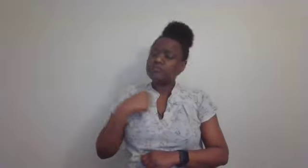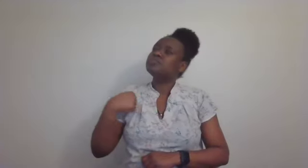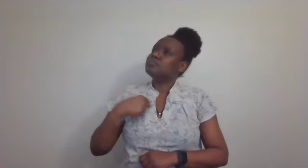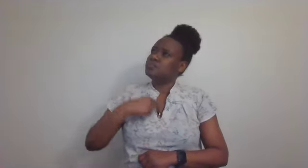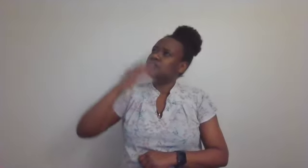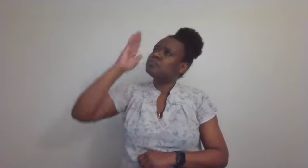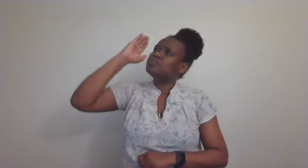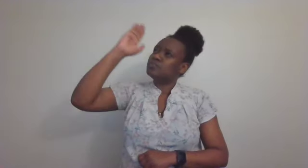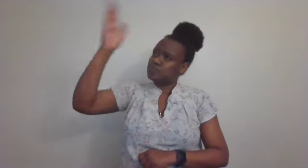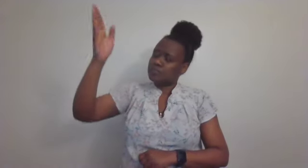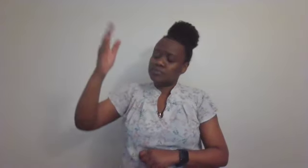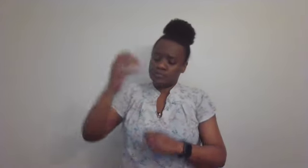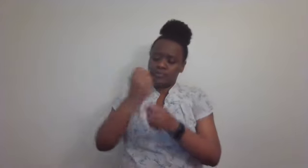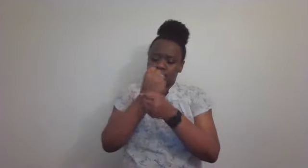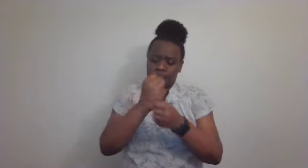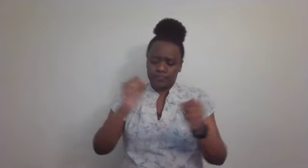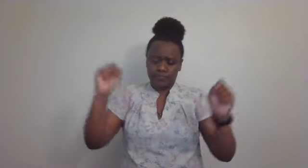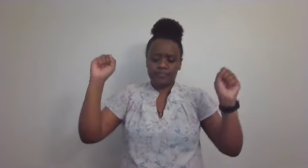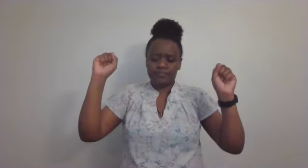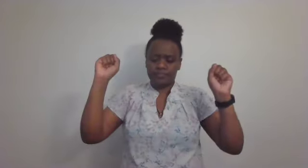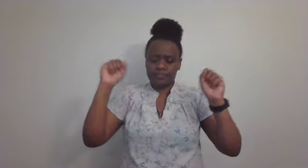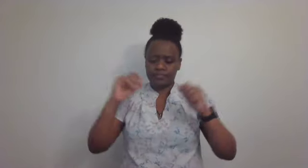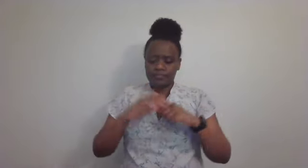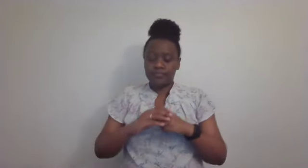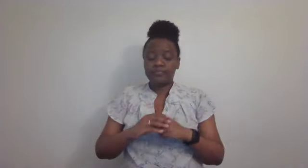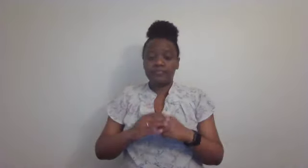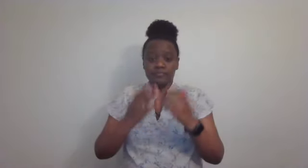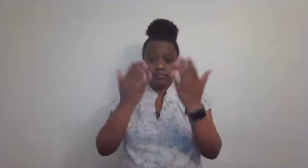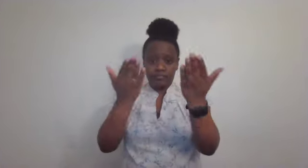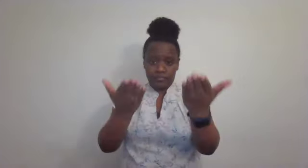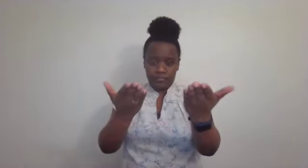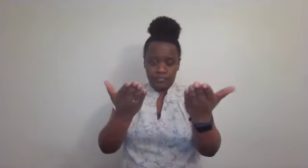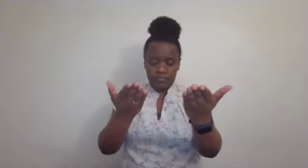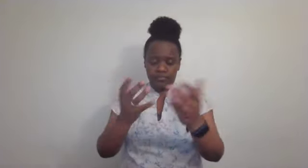upon us then we shall be saved